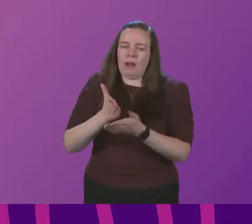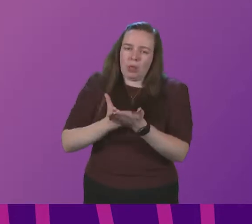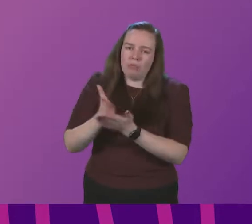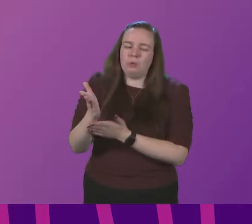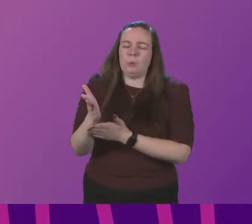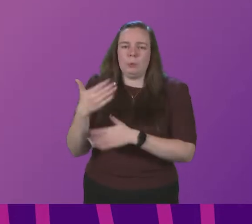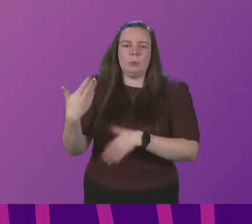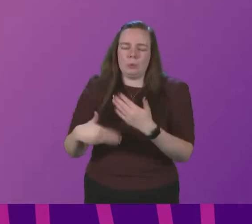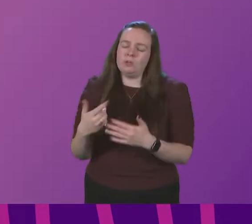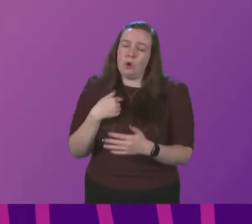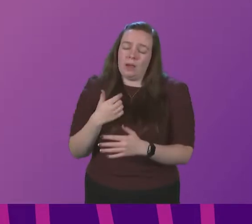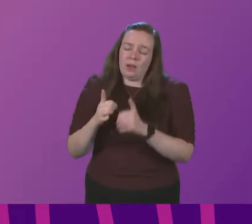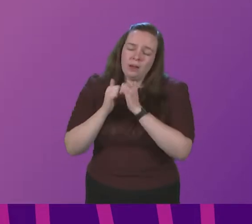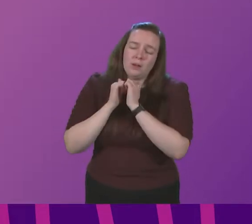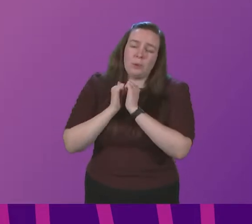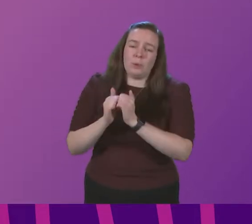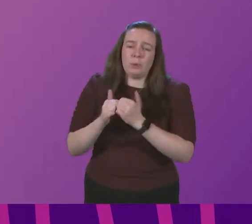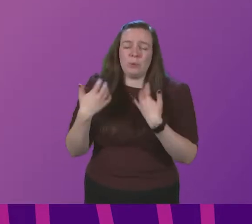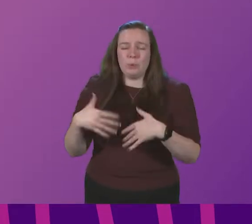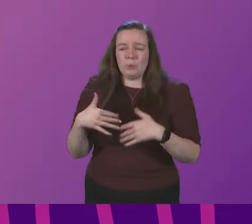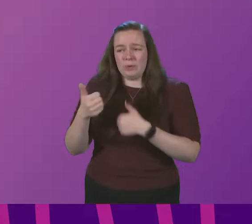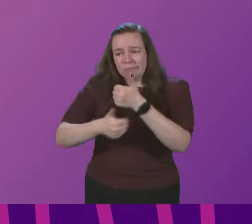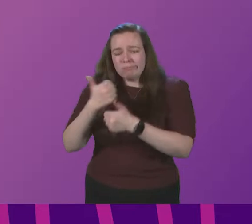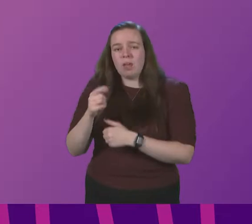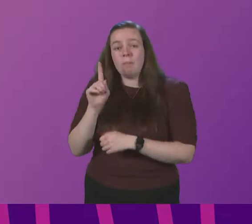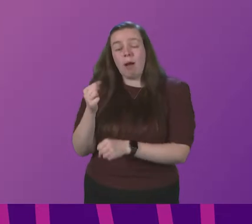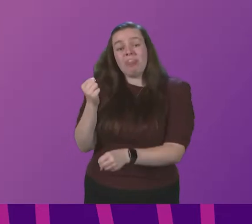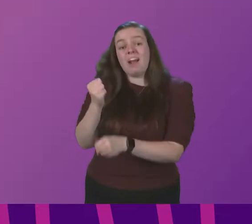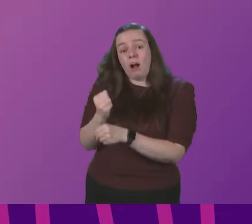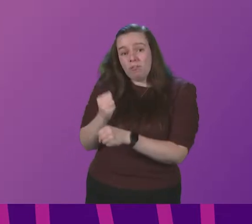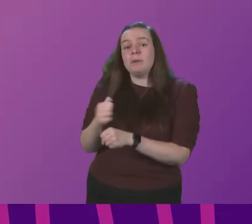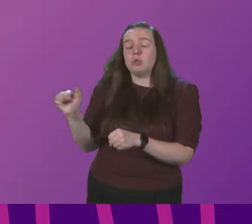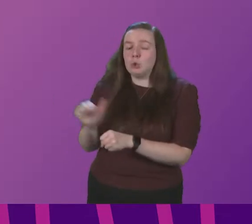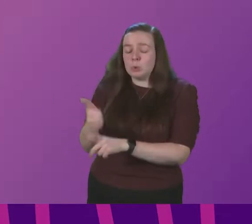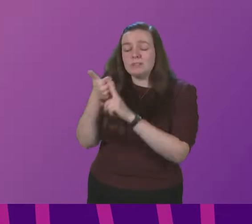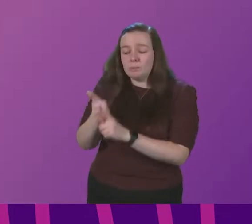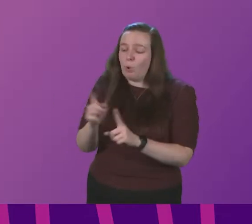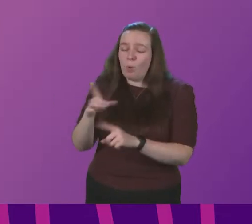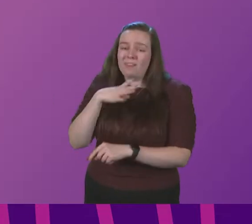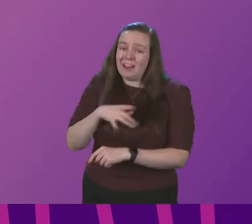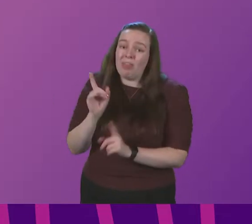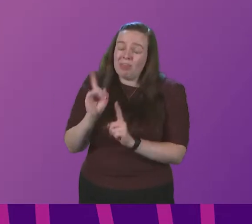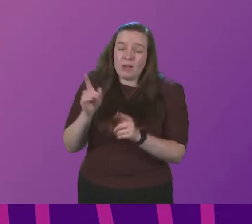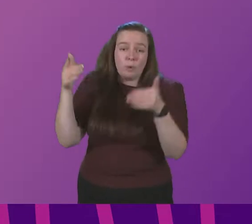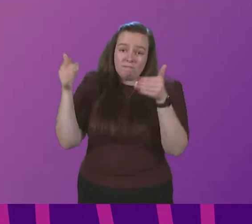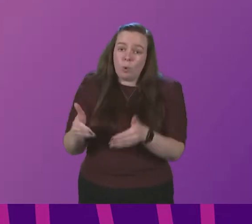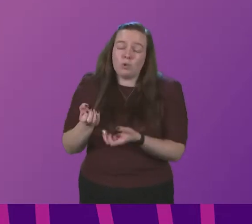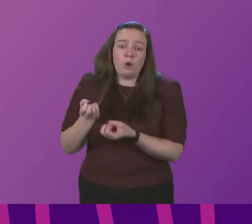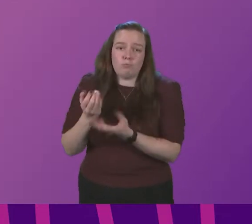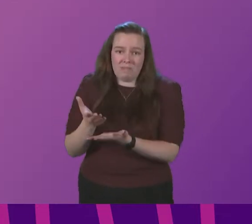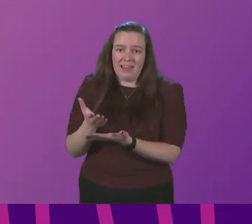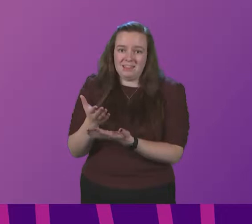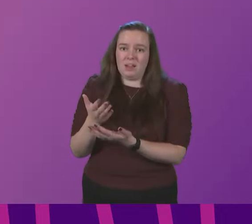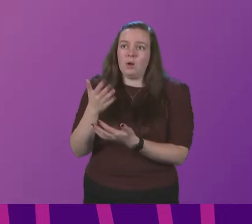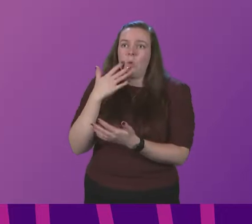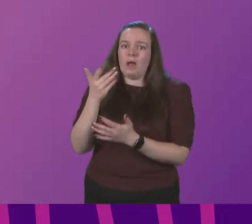period so we owe them a huge debt of gratitude but the government owes them the support they need and that is what we are absolutely focused on providing as we ask them